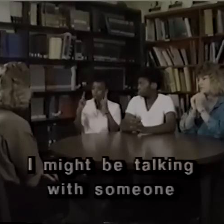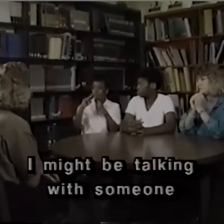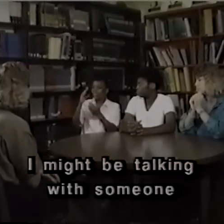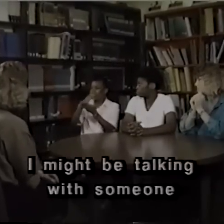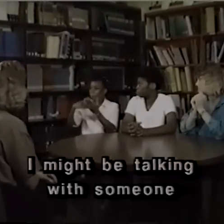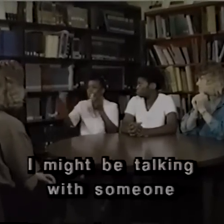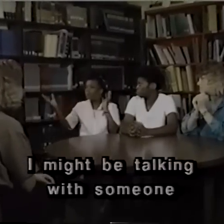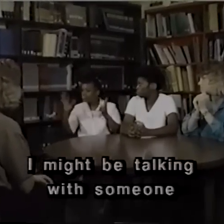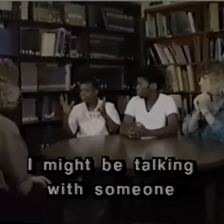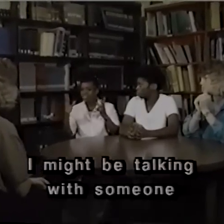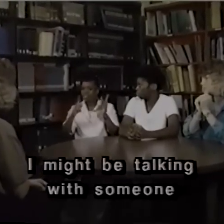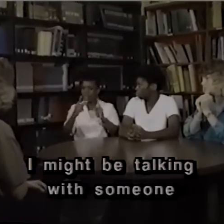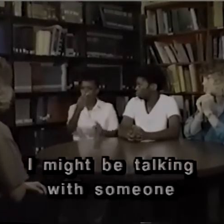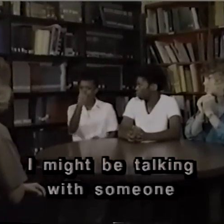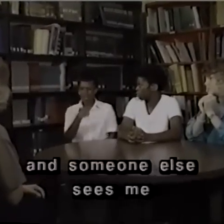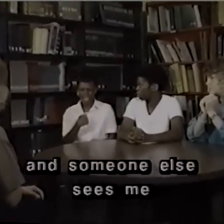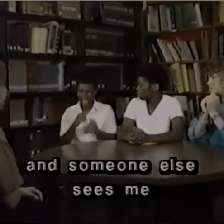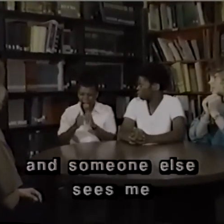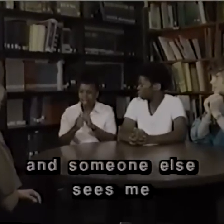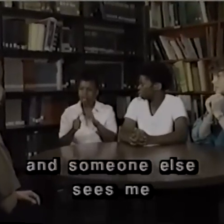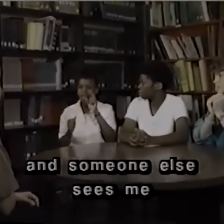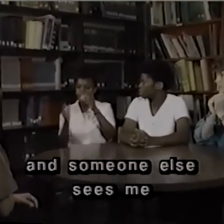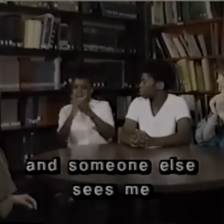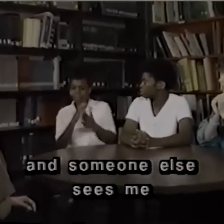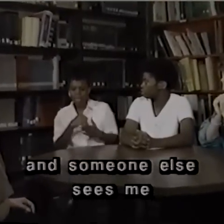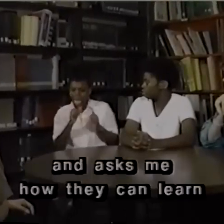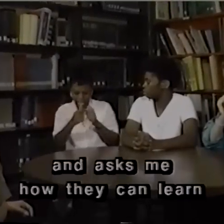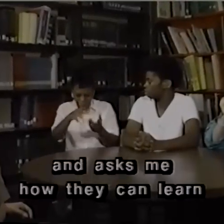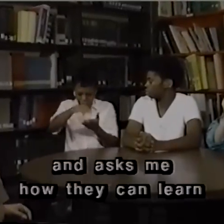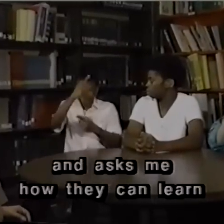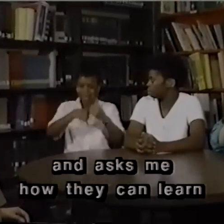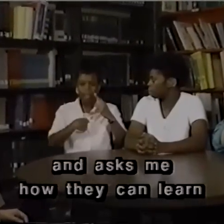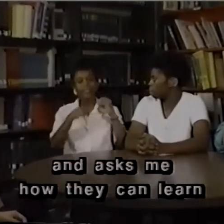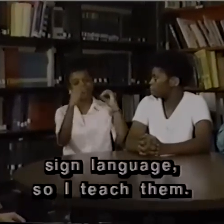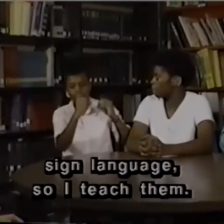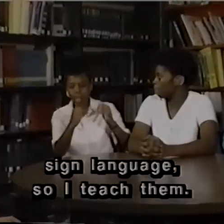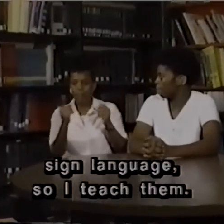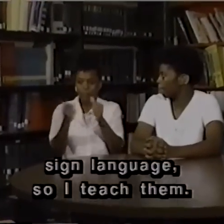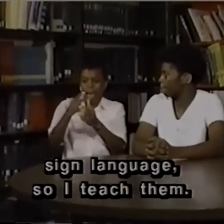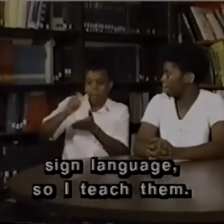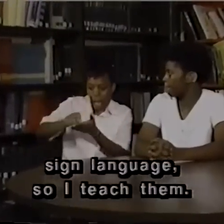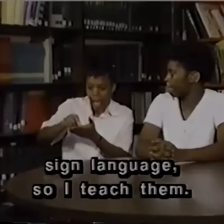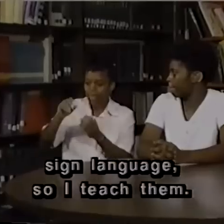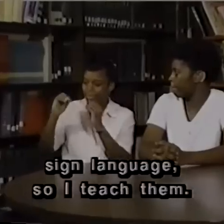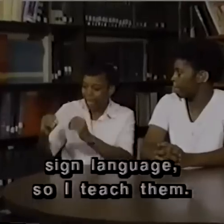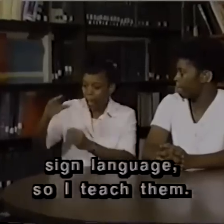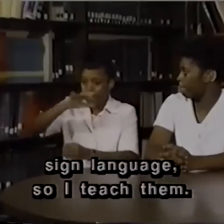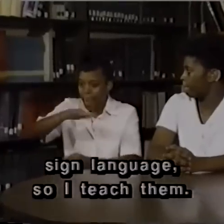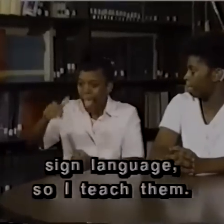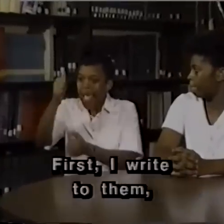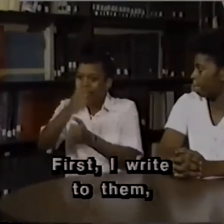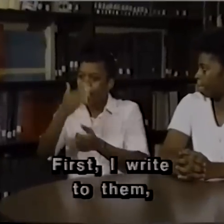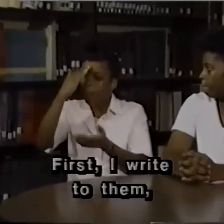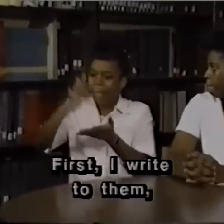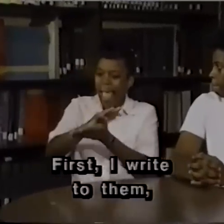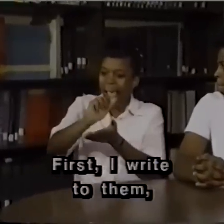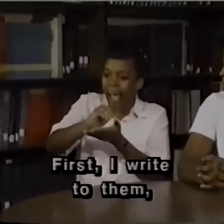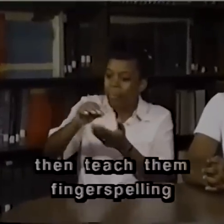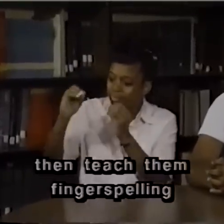I might be talking with someone and someone else sees me and ask me how they can learn sign language, so I teach them. First I write to them, then teach them